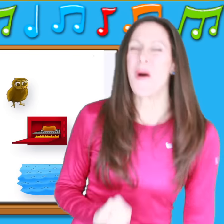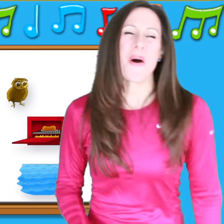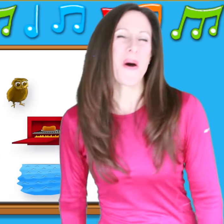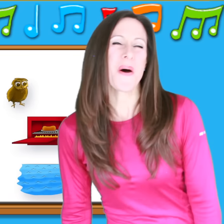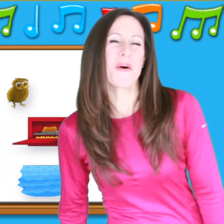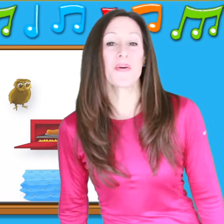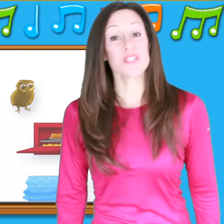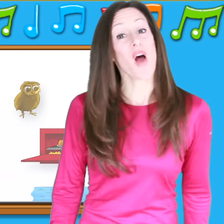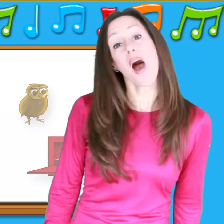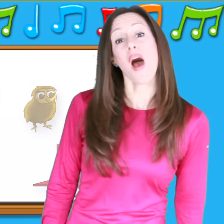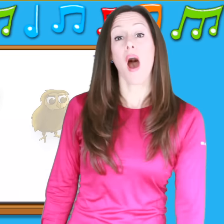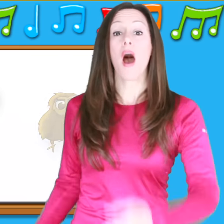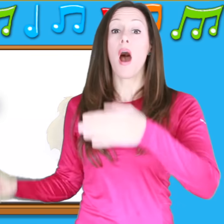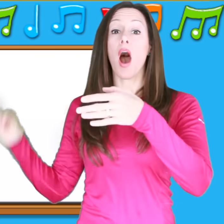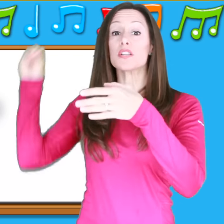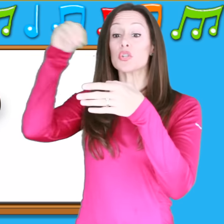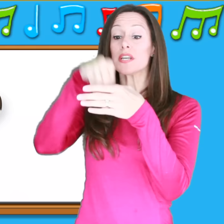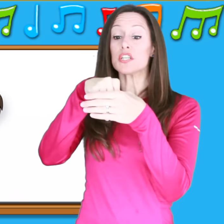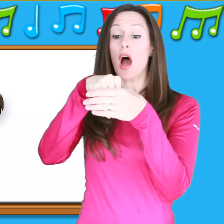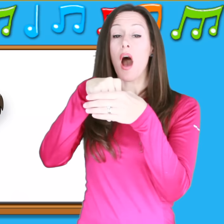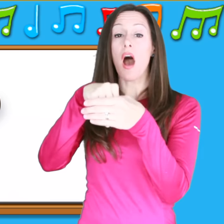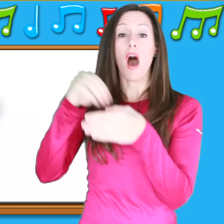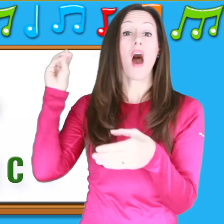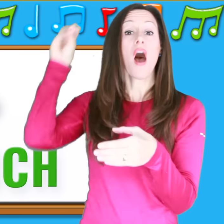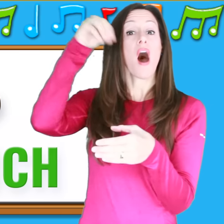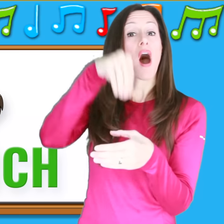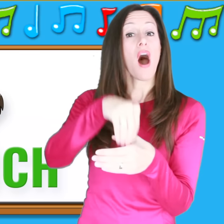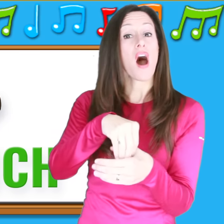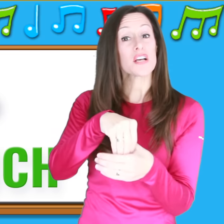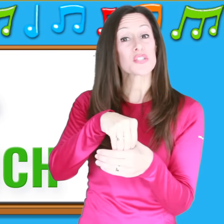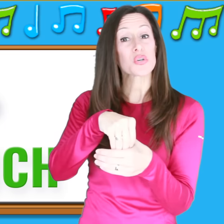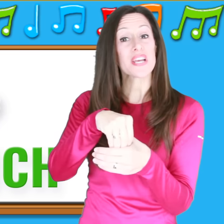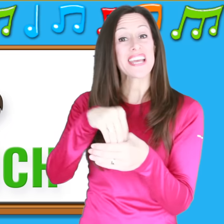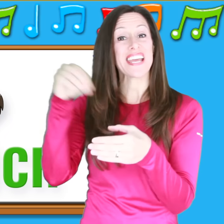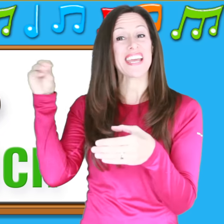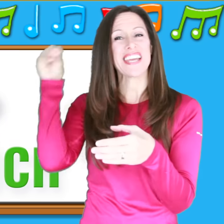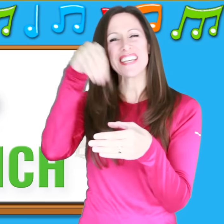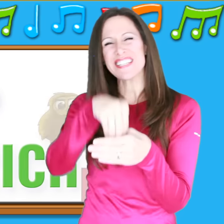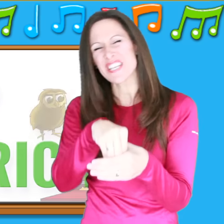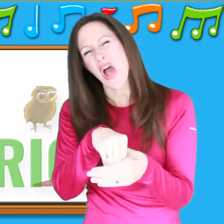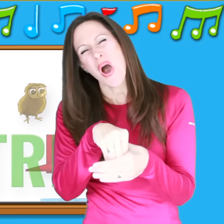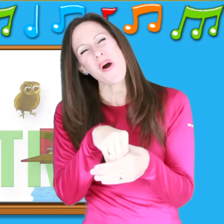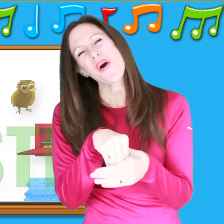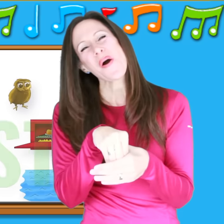is for A-A-ostrich A-A-ostrich O